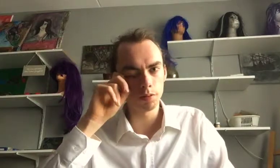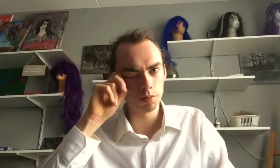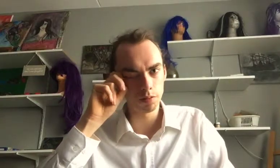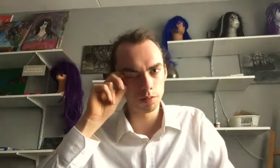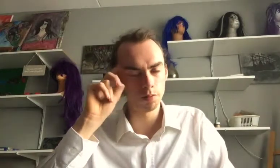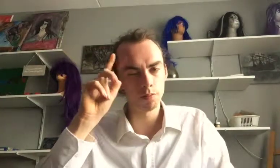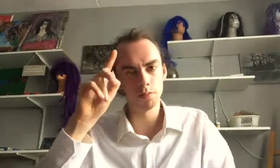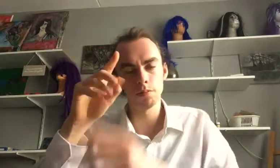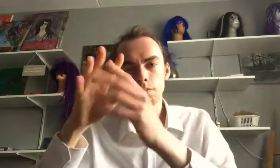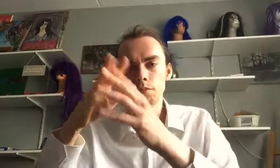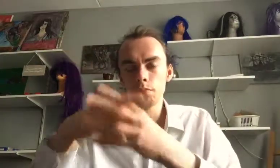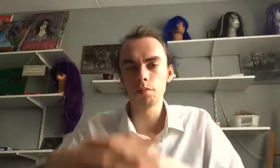If I